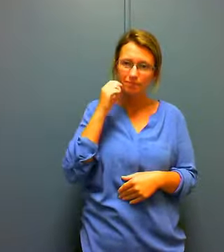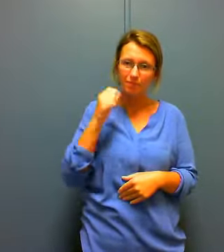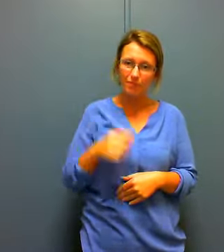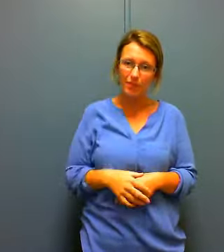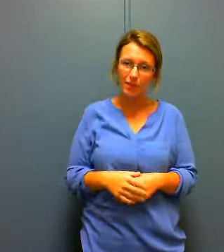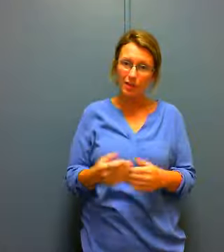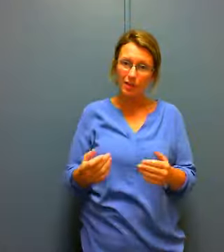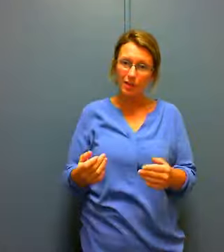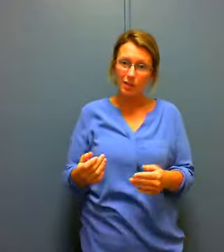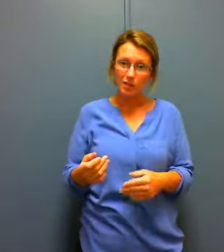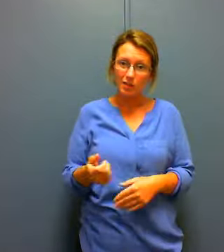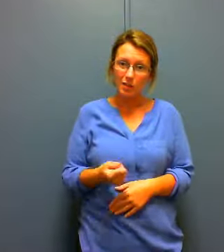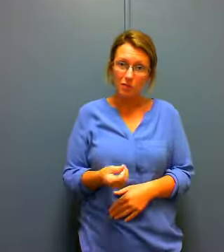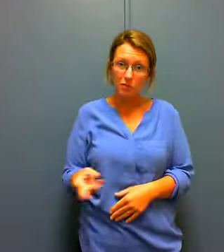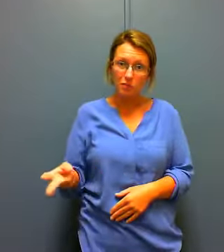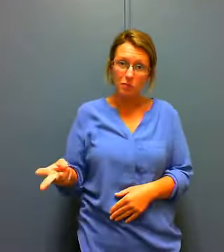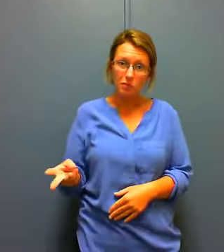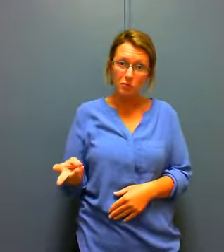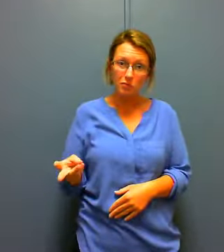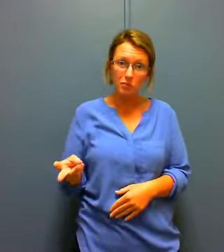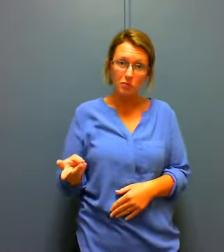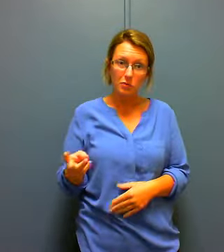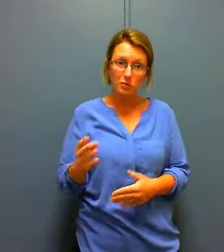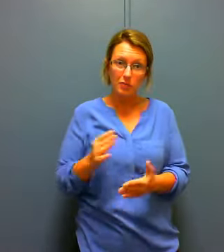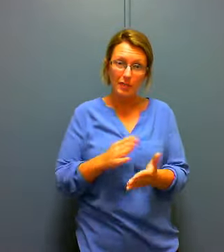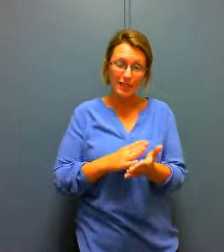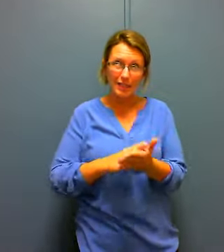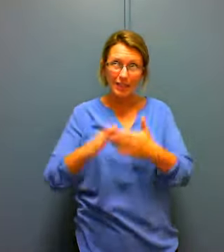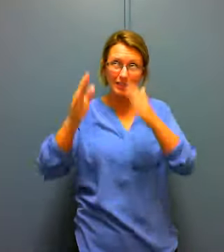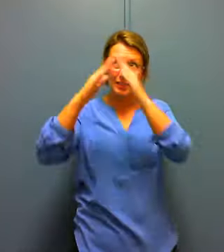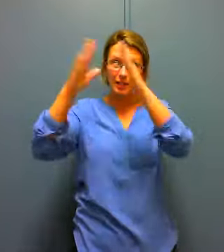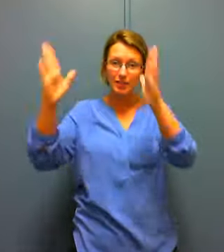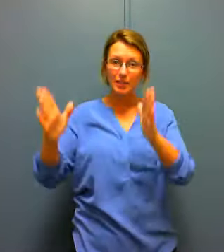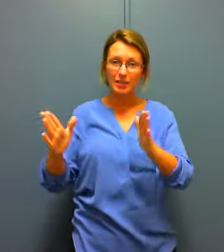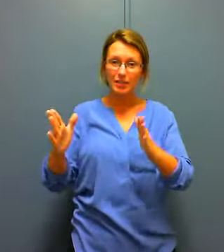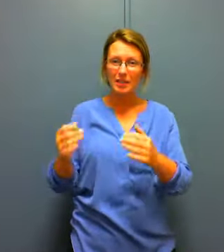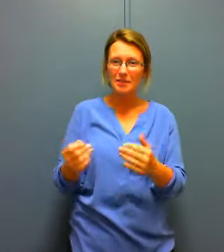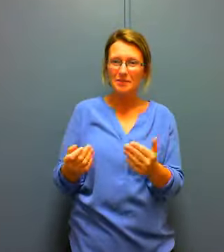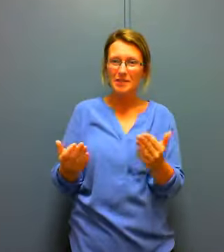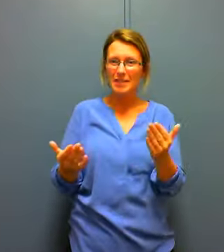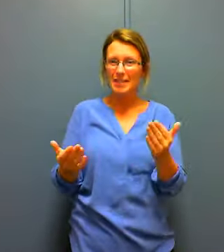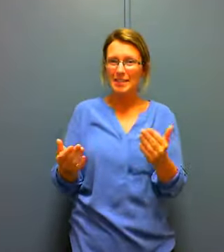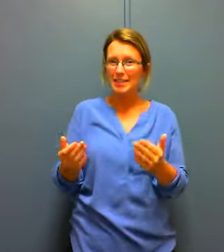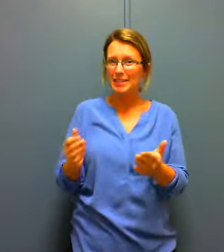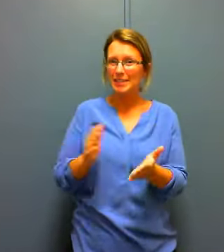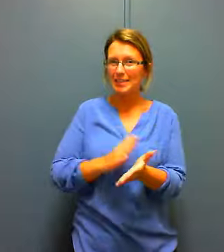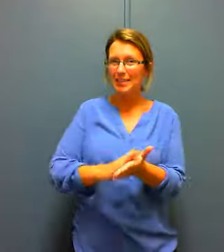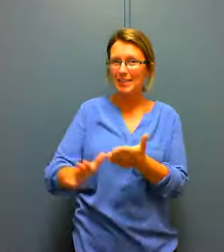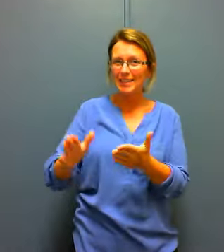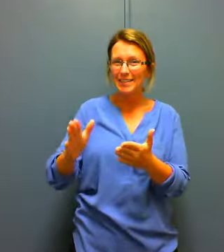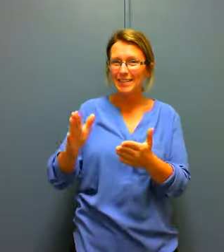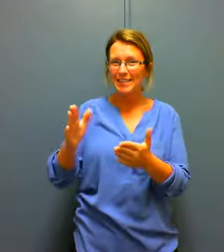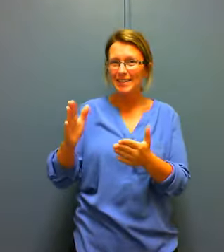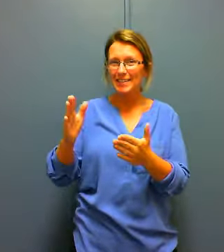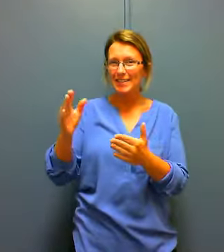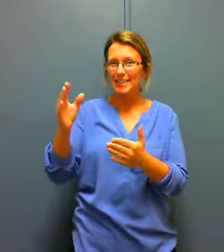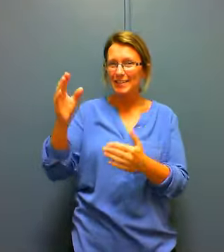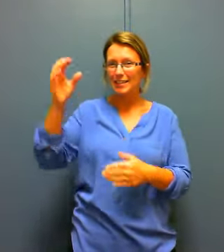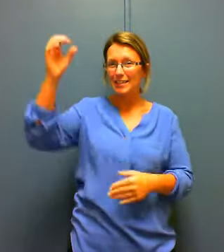have like recessed lighting or they have like those kind of spotlight things our living room in Japan has really bright LED